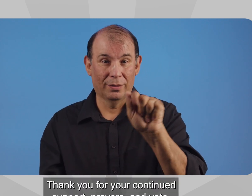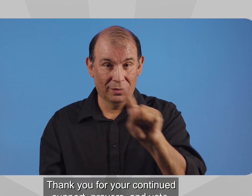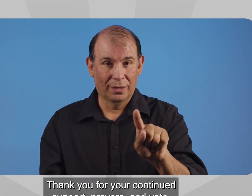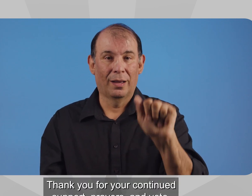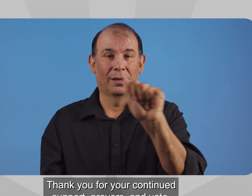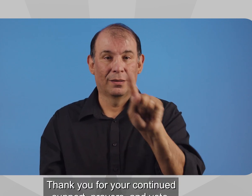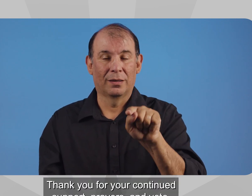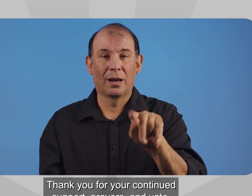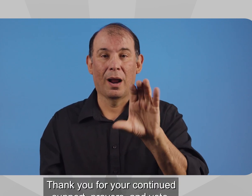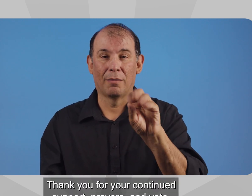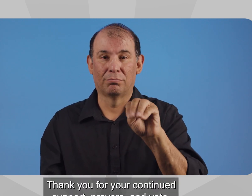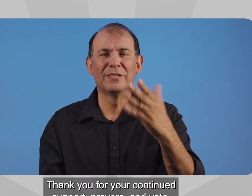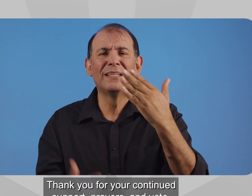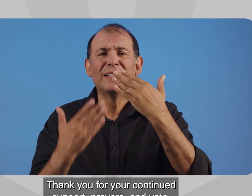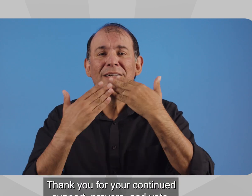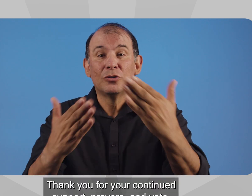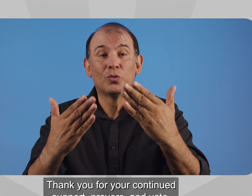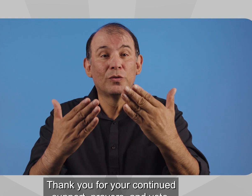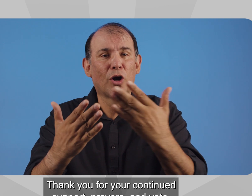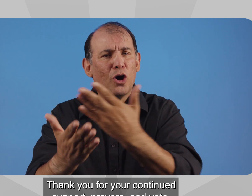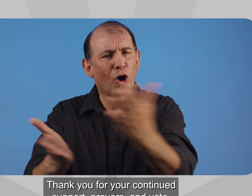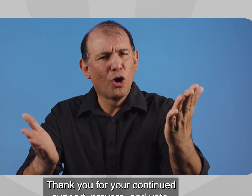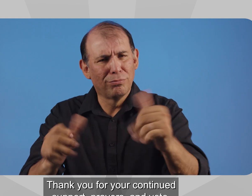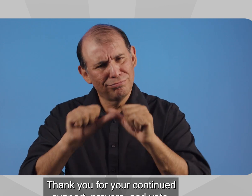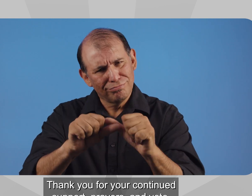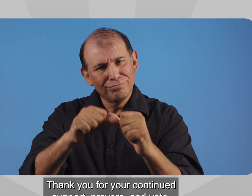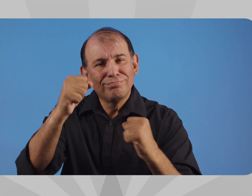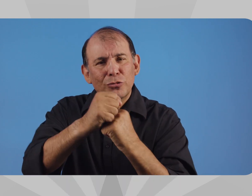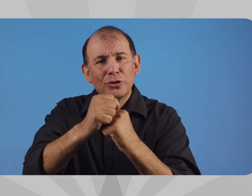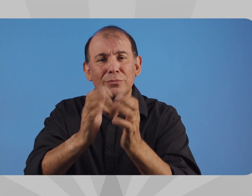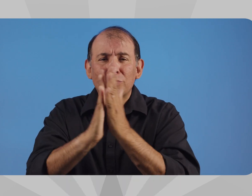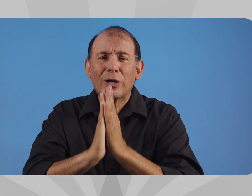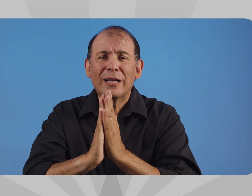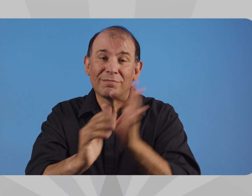Thank you for your continued support, prayers, and vote.